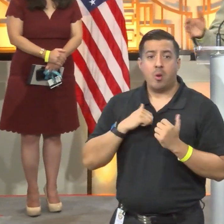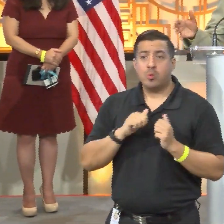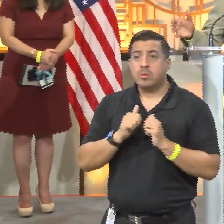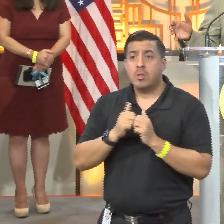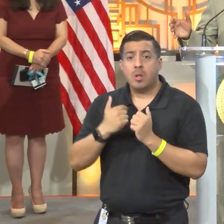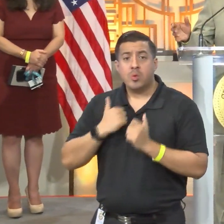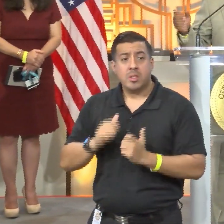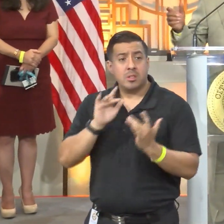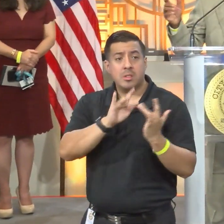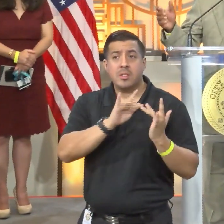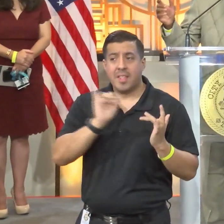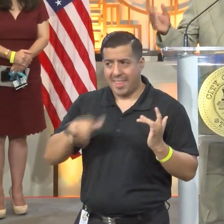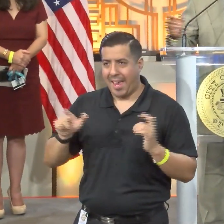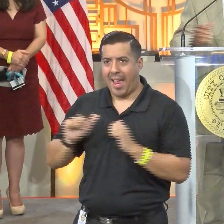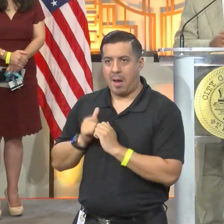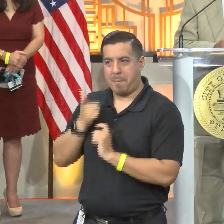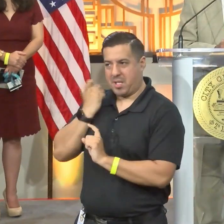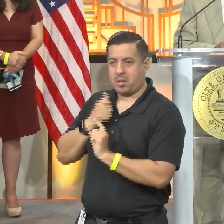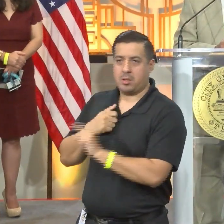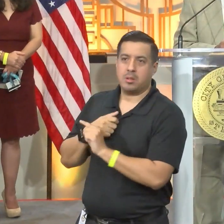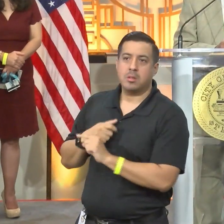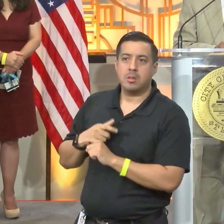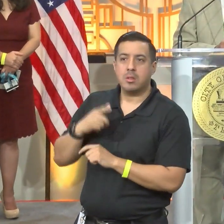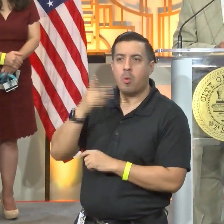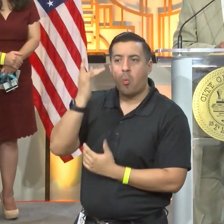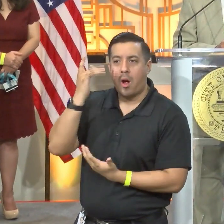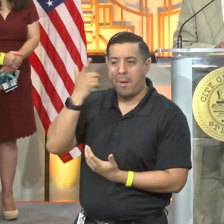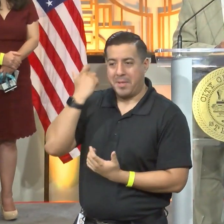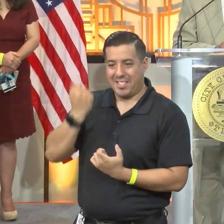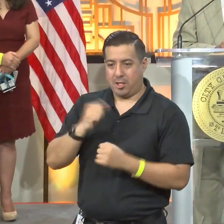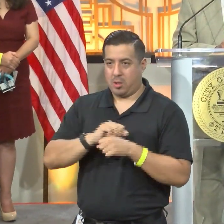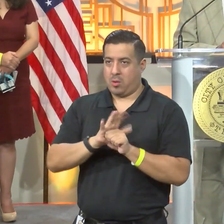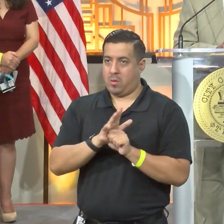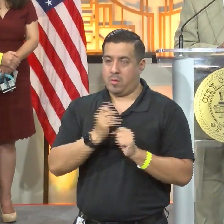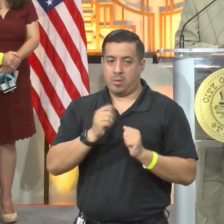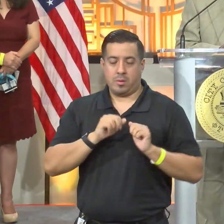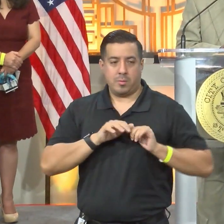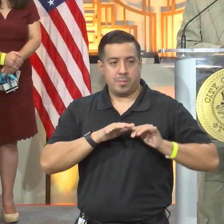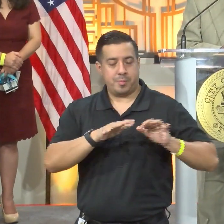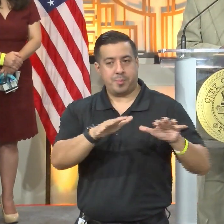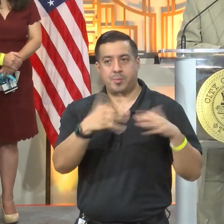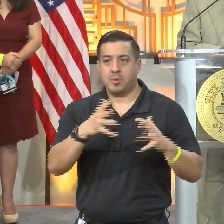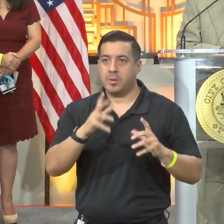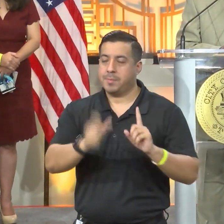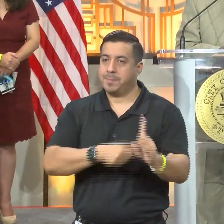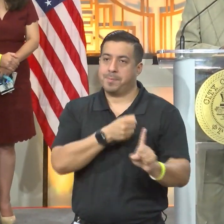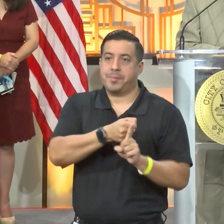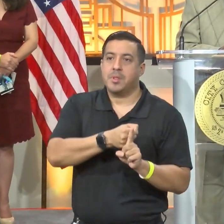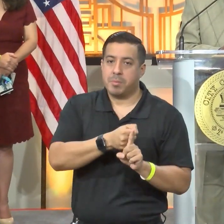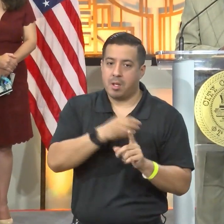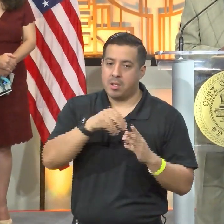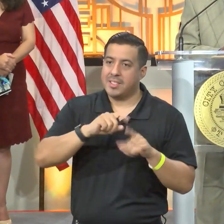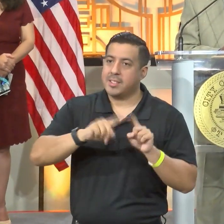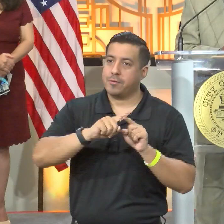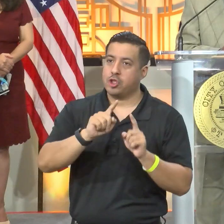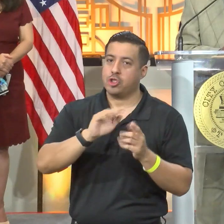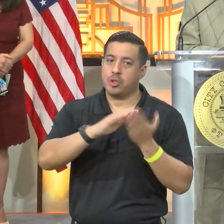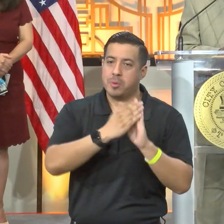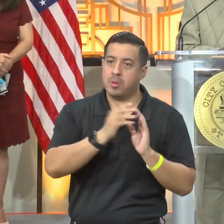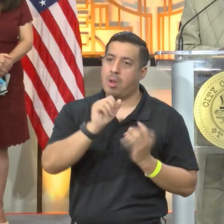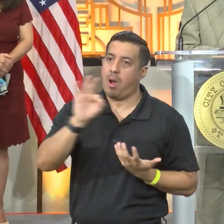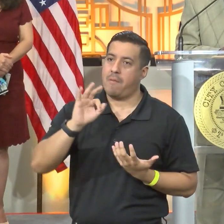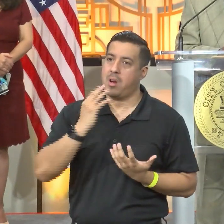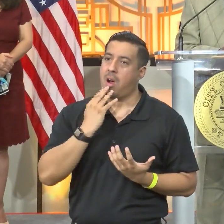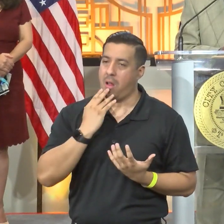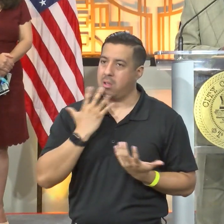reached people in these communities. And the reason being is because COVID-19 is having a disproportional impact on communities of color.